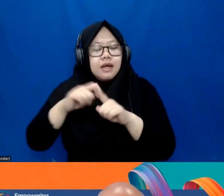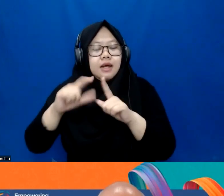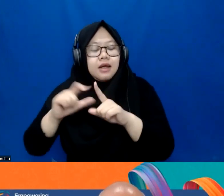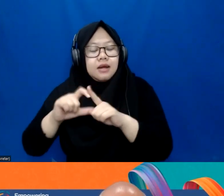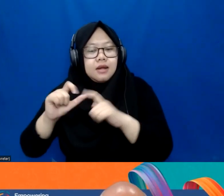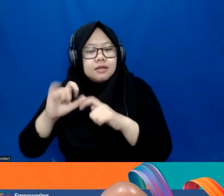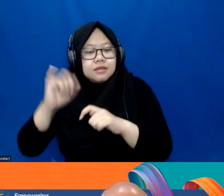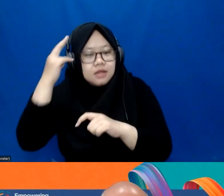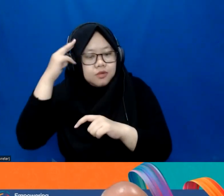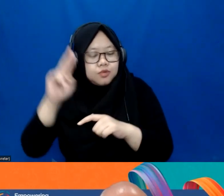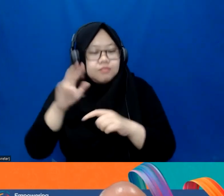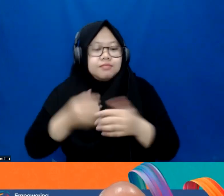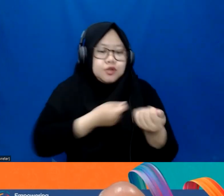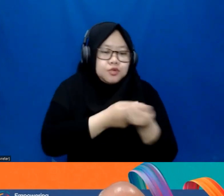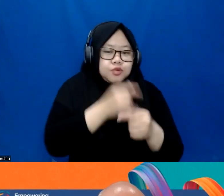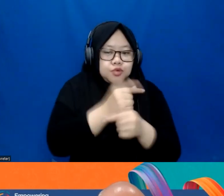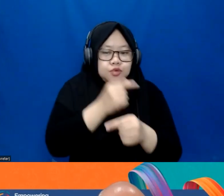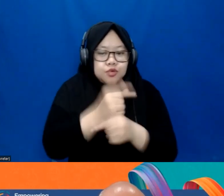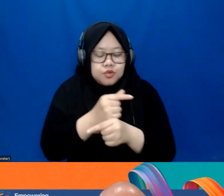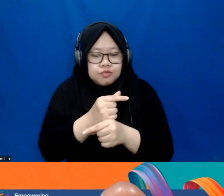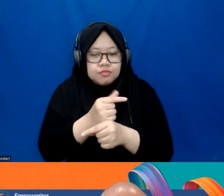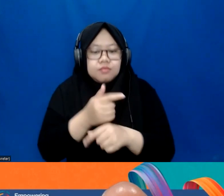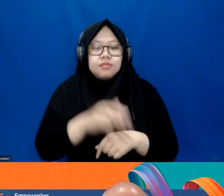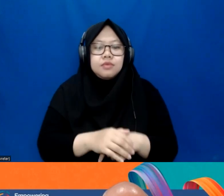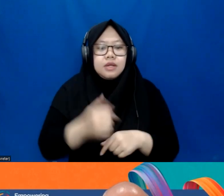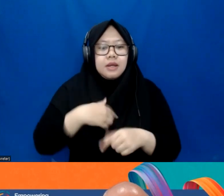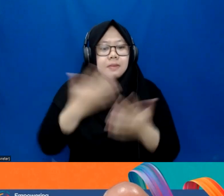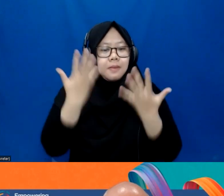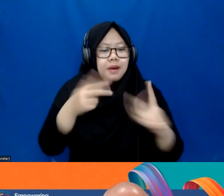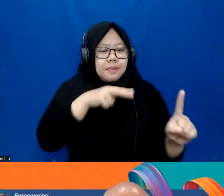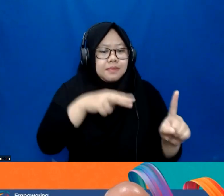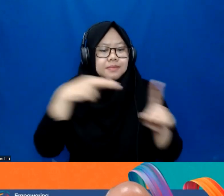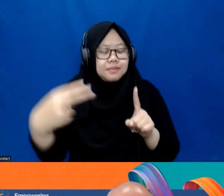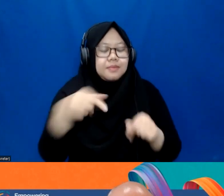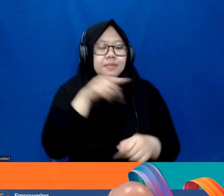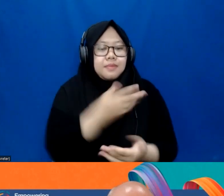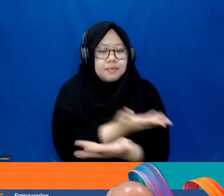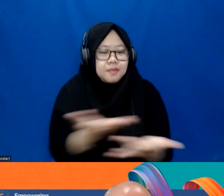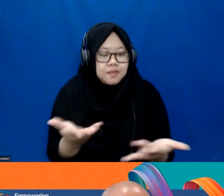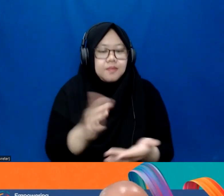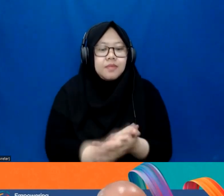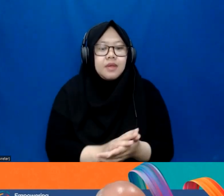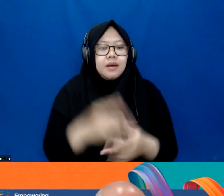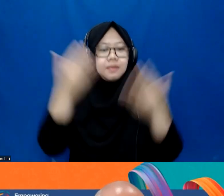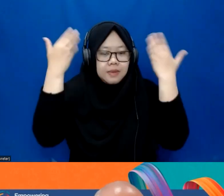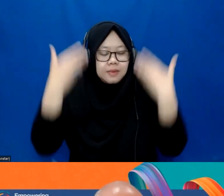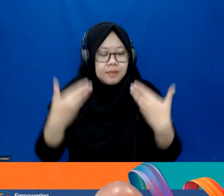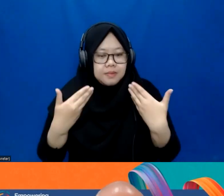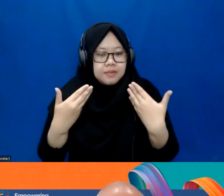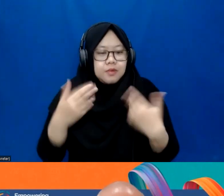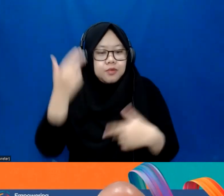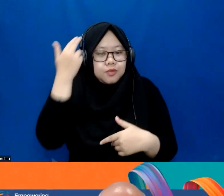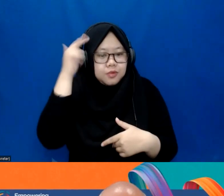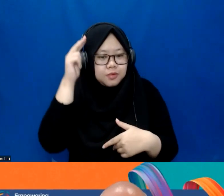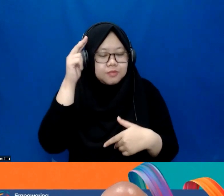tech and digital skills. So in both of your perspectives, how is the role of tech enabling the